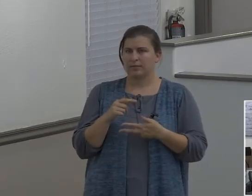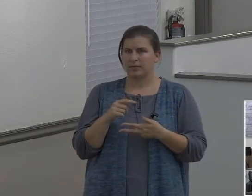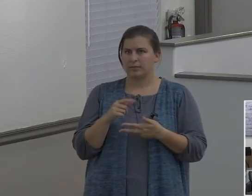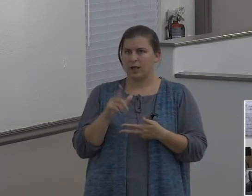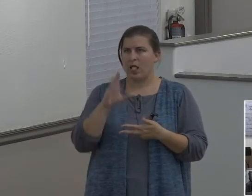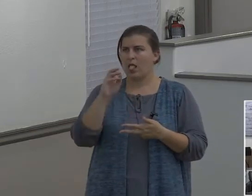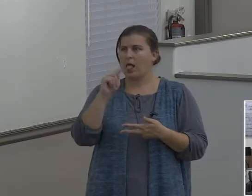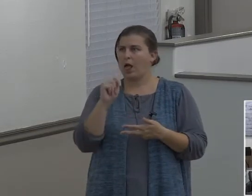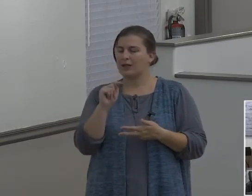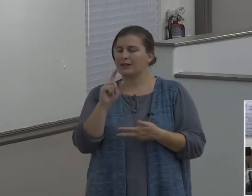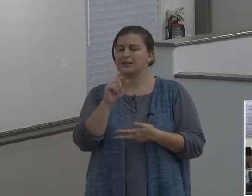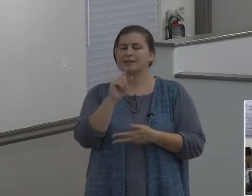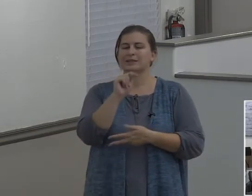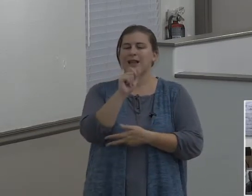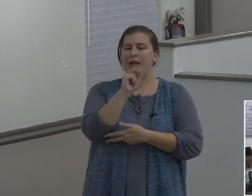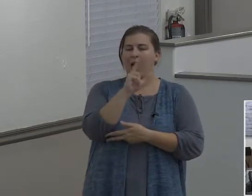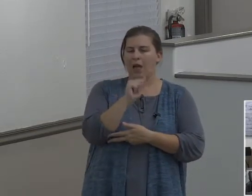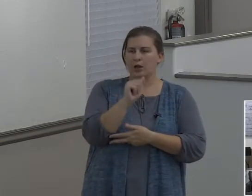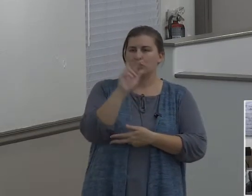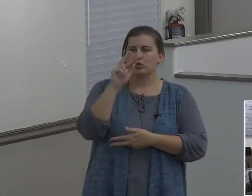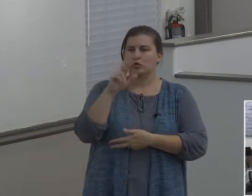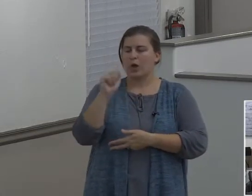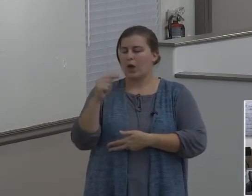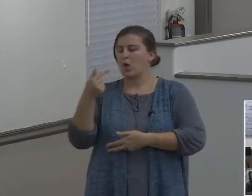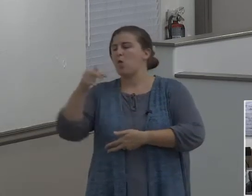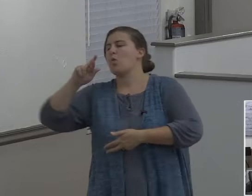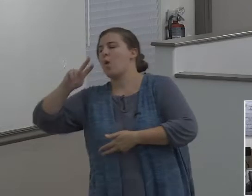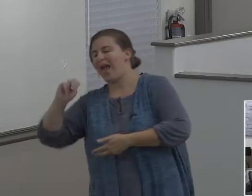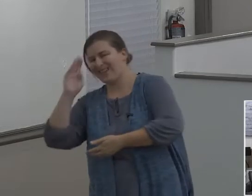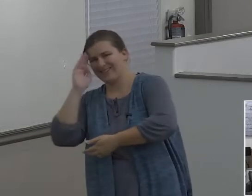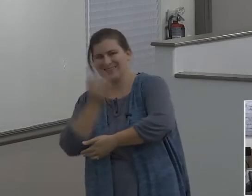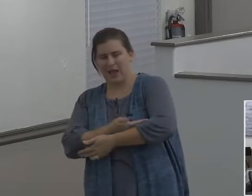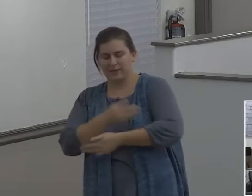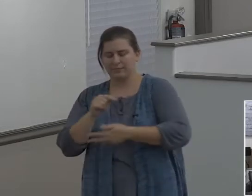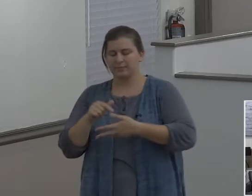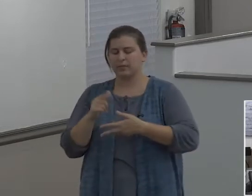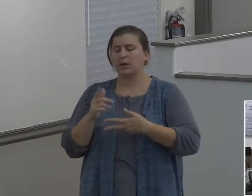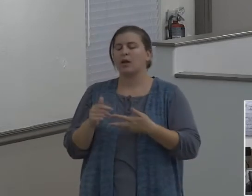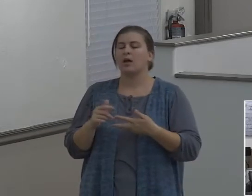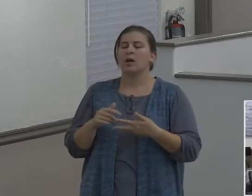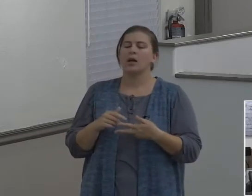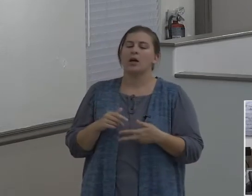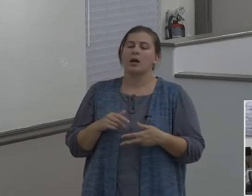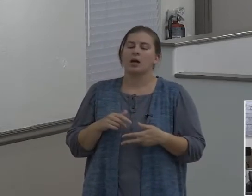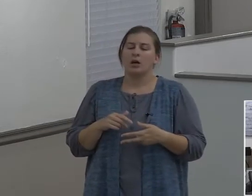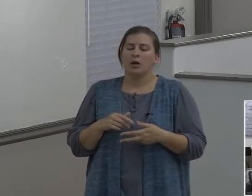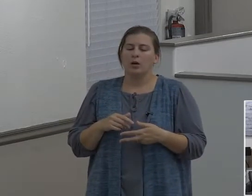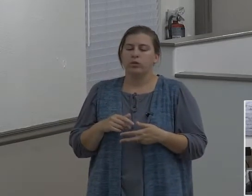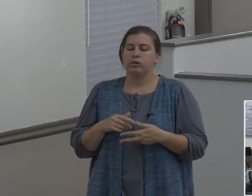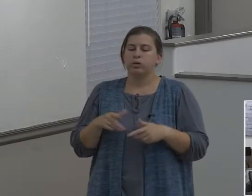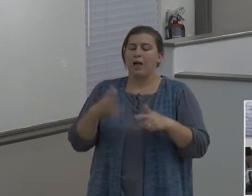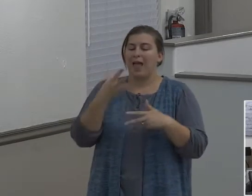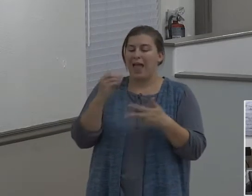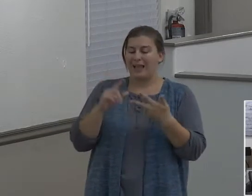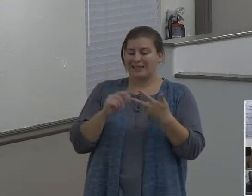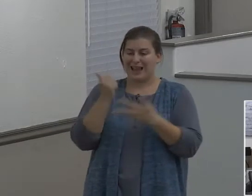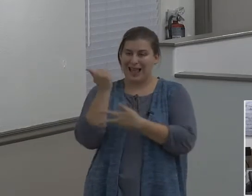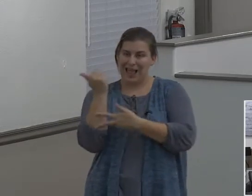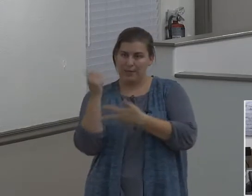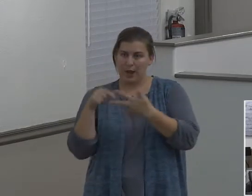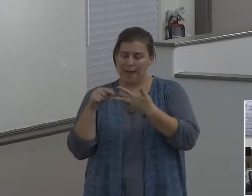grandson, and he's also nephew to Abram, okay.